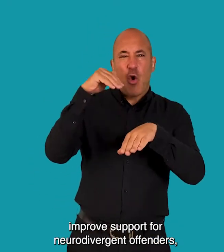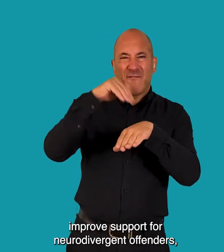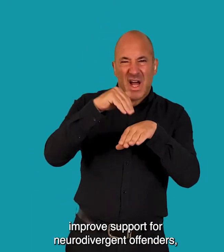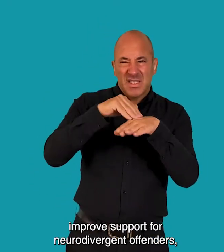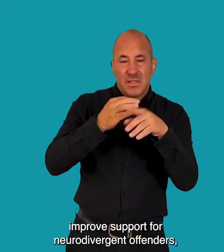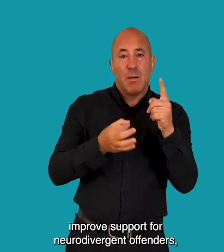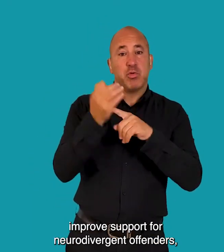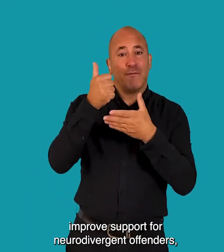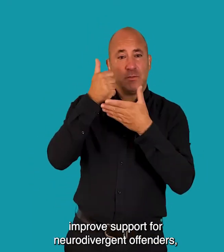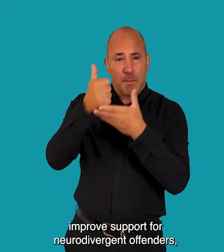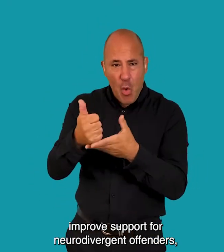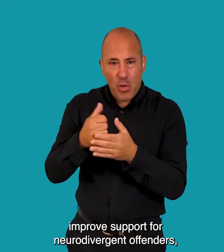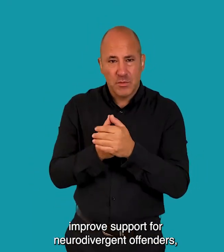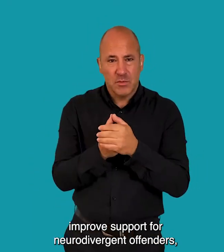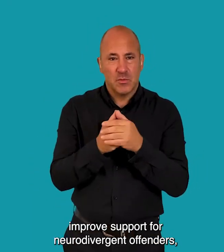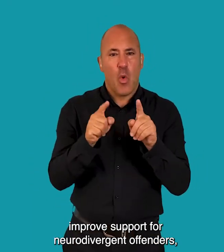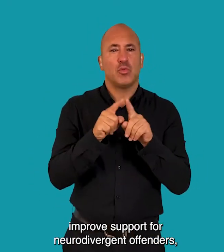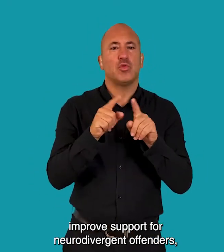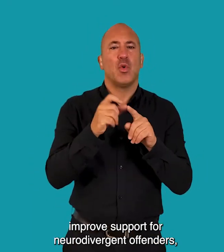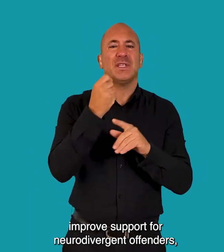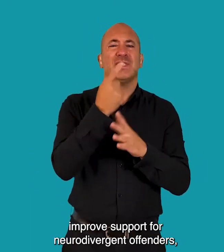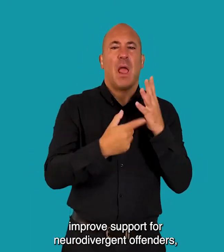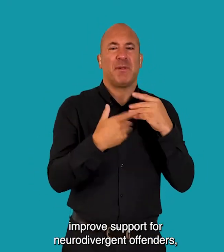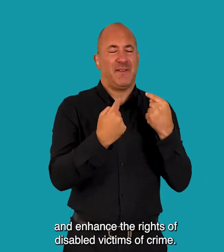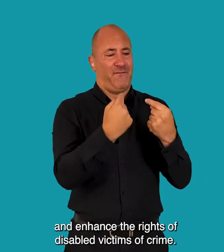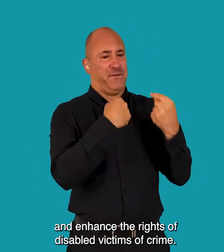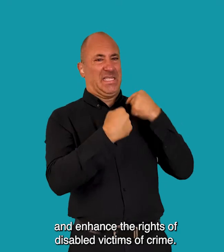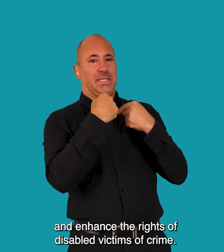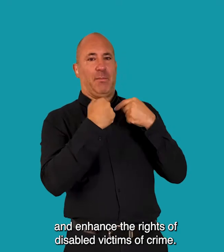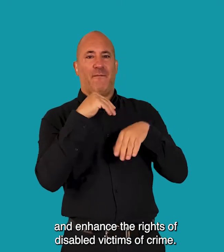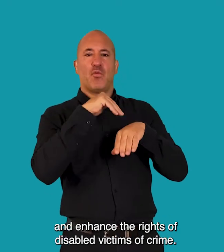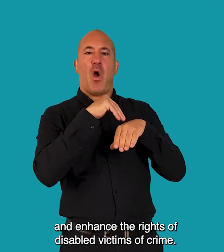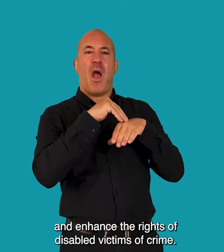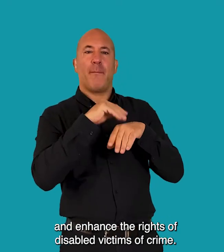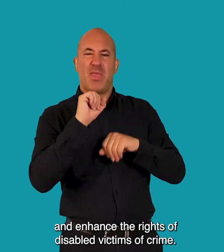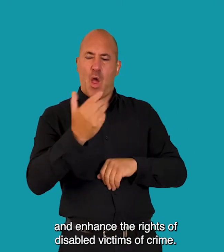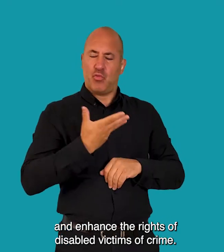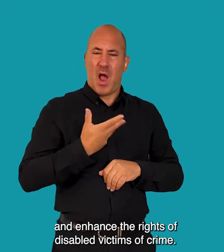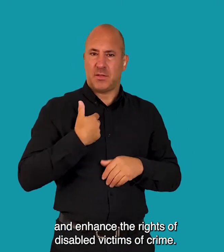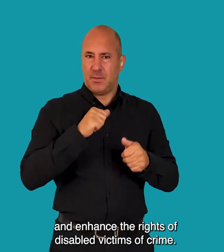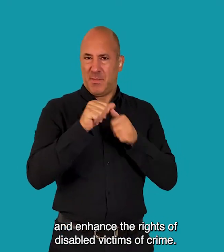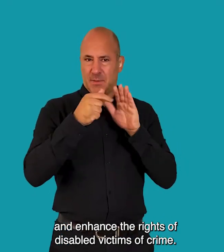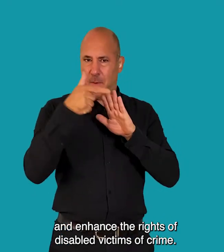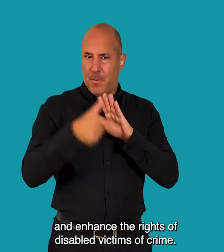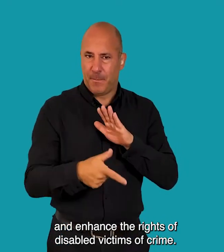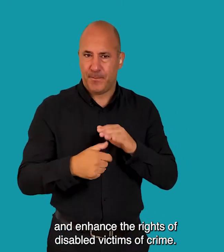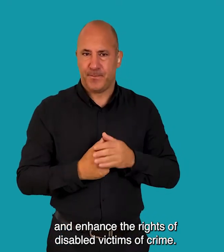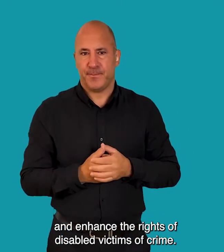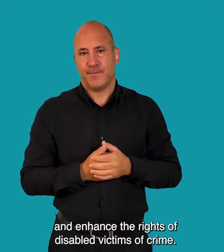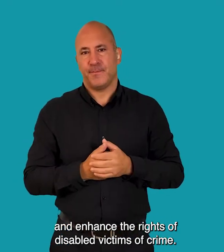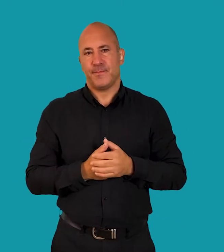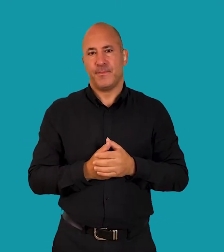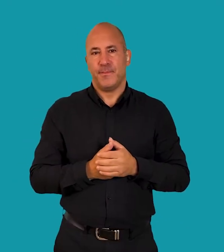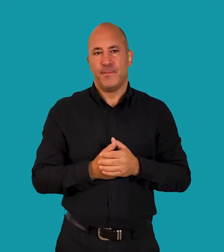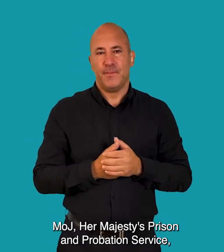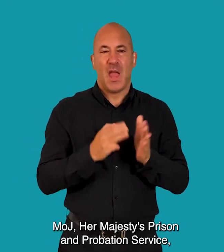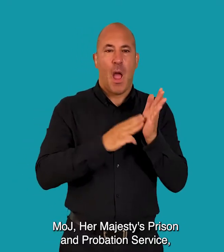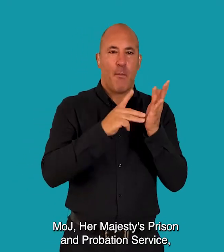improve support for neurodivergent offenders and enhance the rights of disabled victims of crime